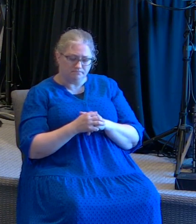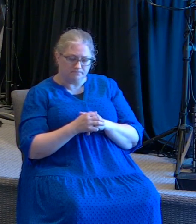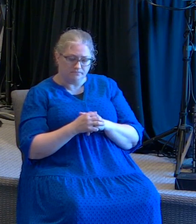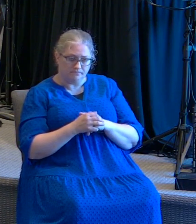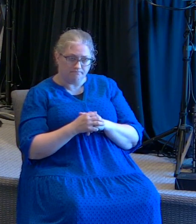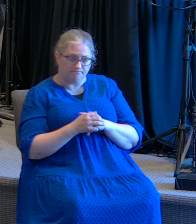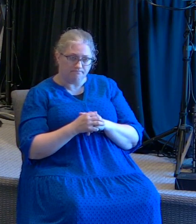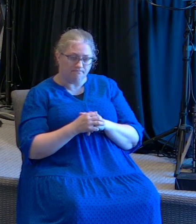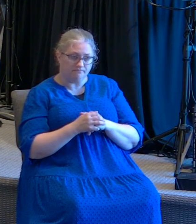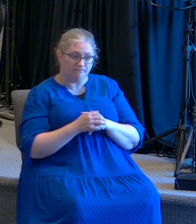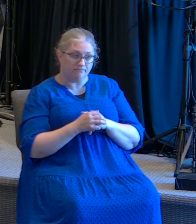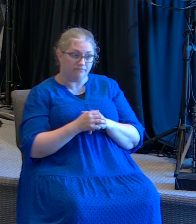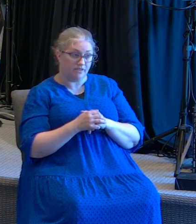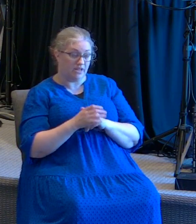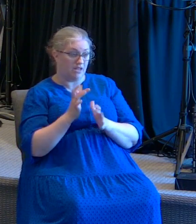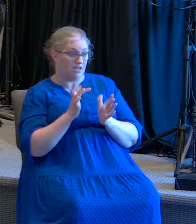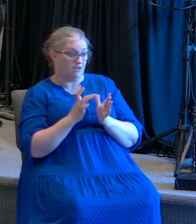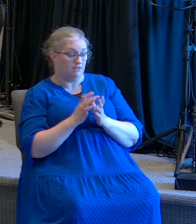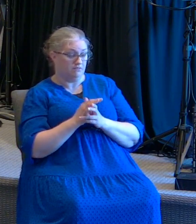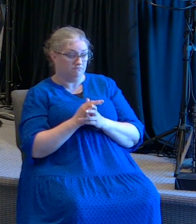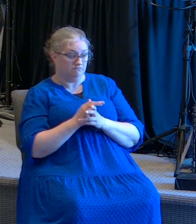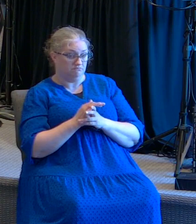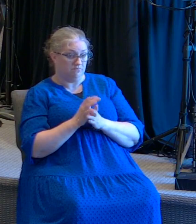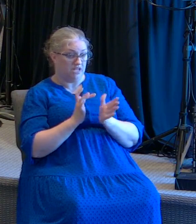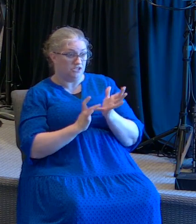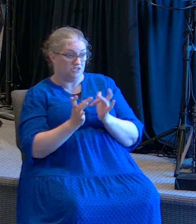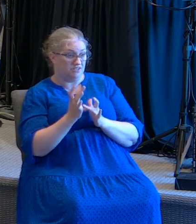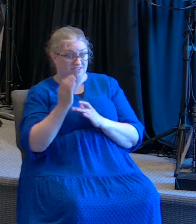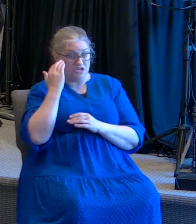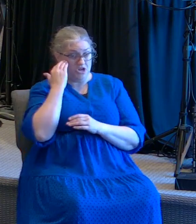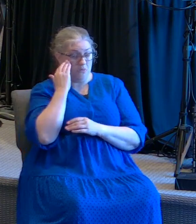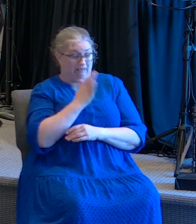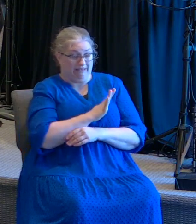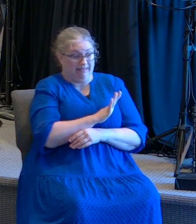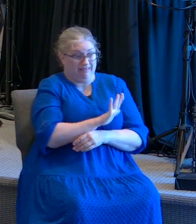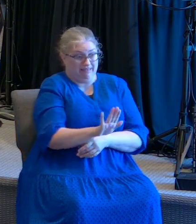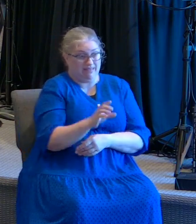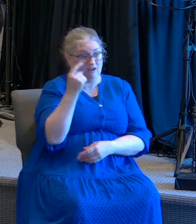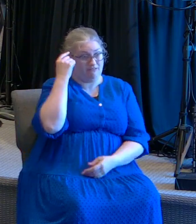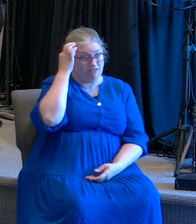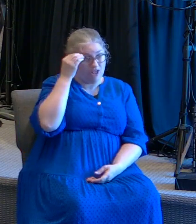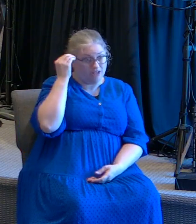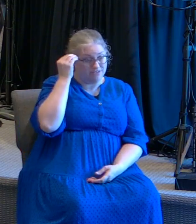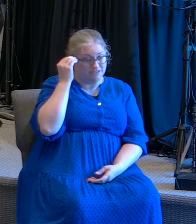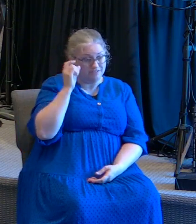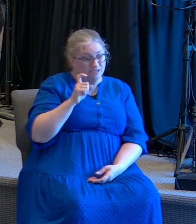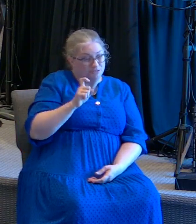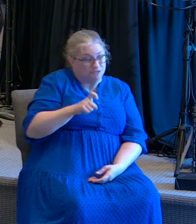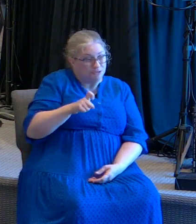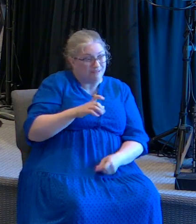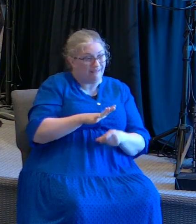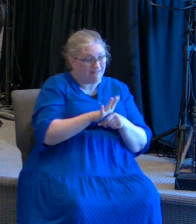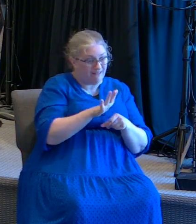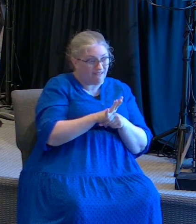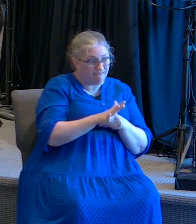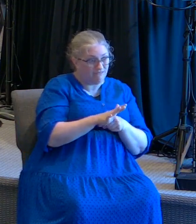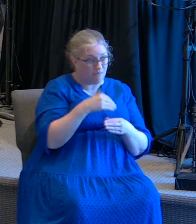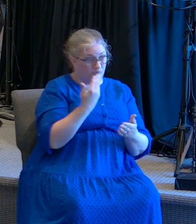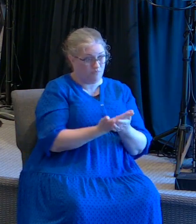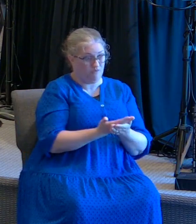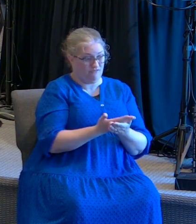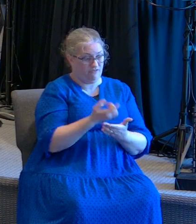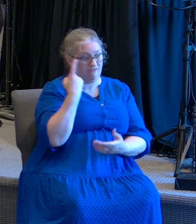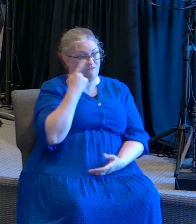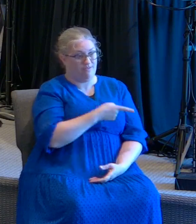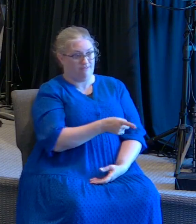reading their minds ought to have been enough for them leer el que Jesús haya leído las mentes de los